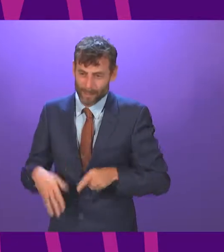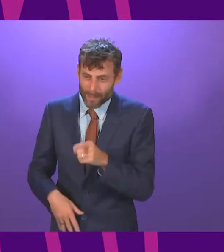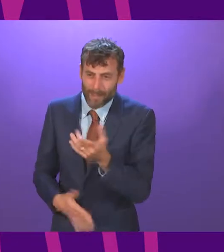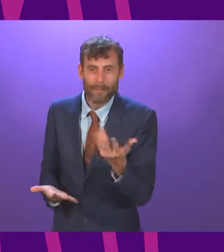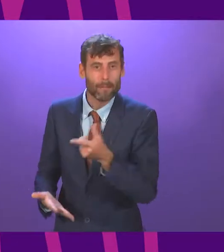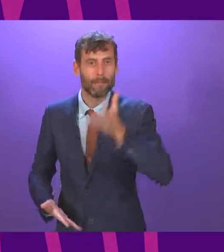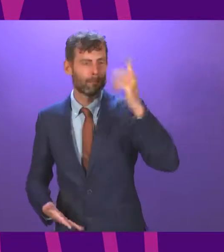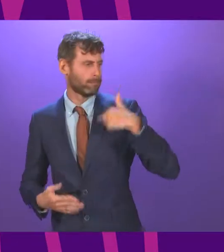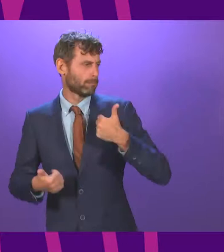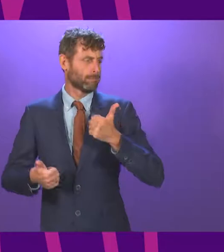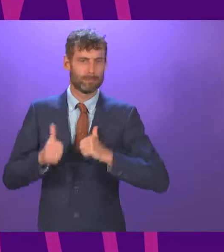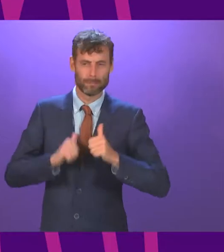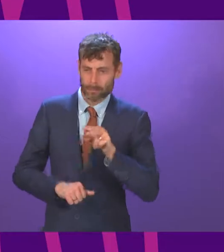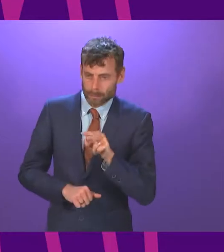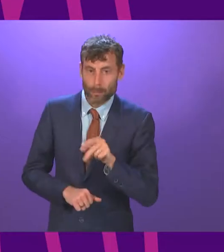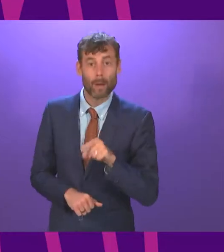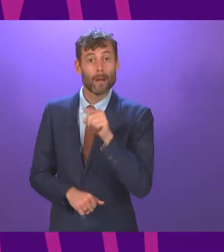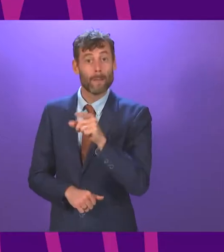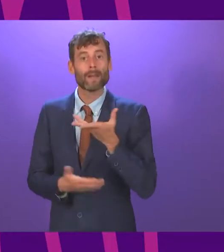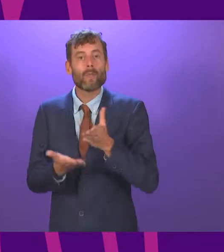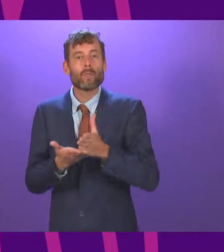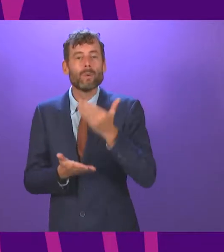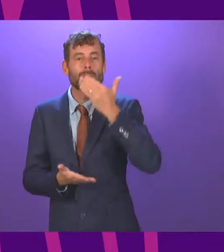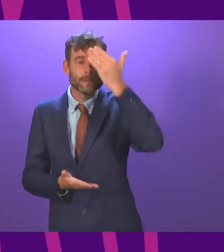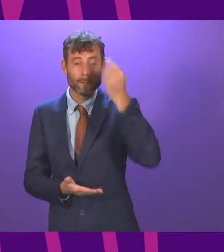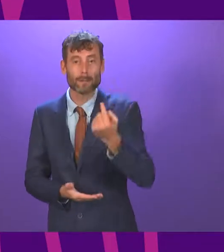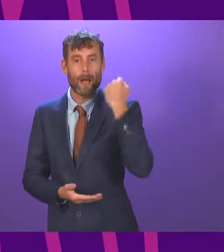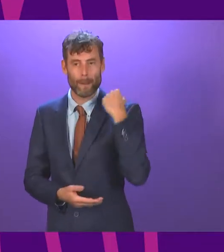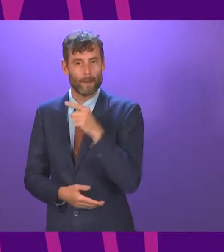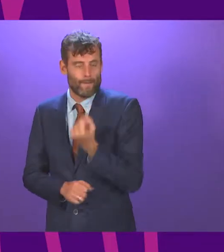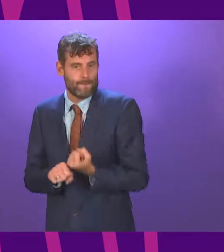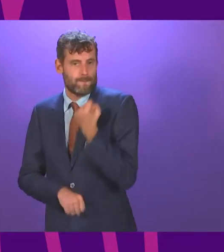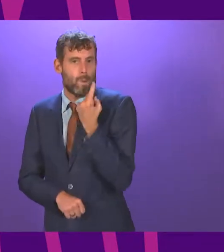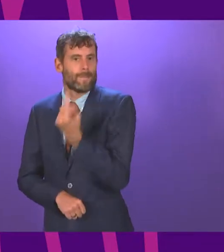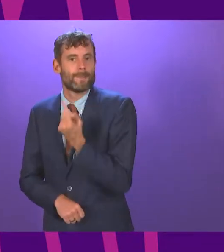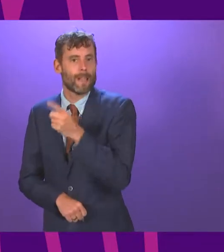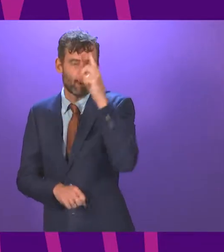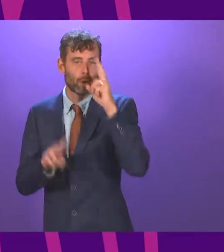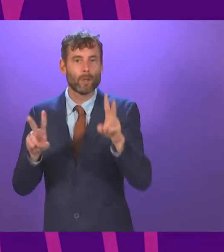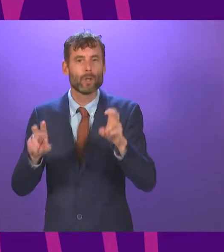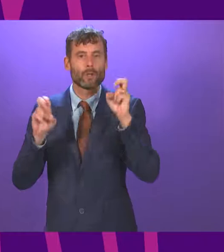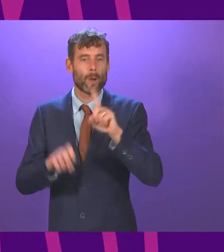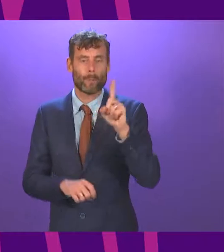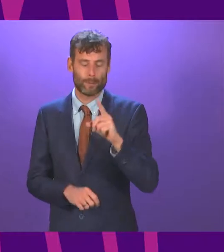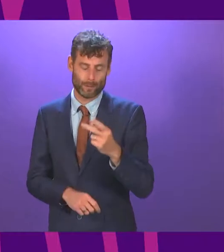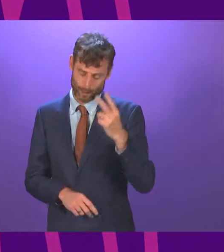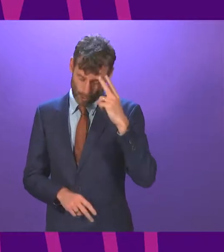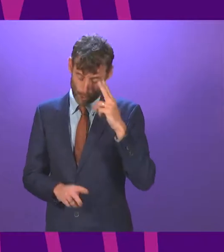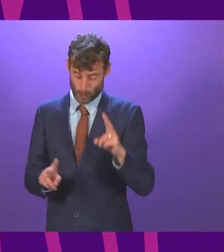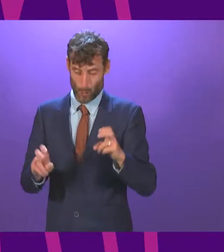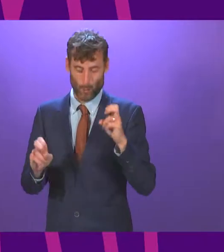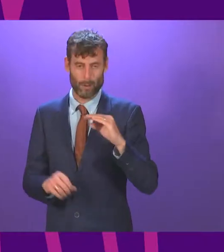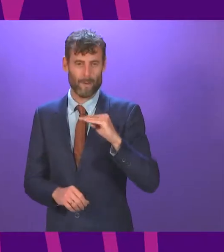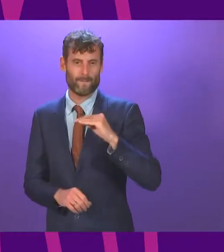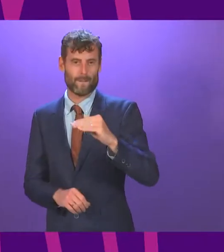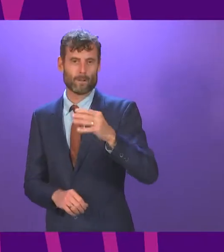Now John Swinney made a fool of himself during the summer when he introduced the term vertical drinking. However I think he has now come up with a new meaning